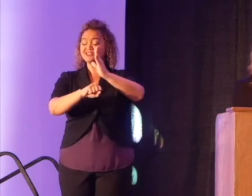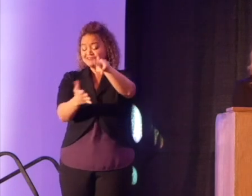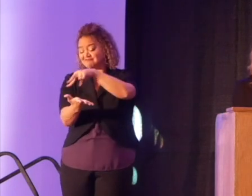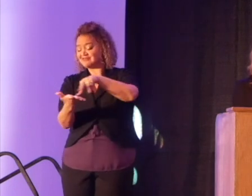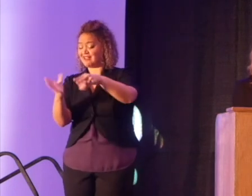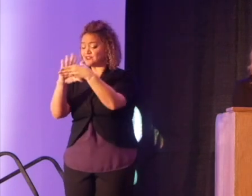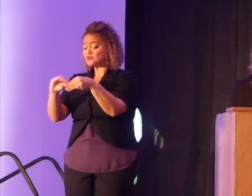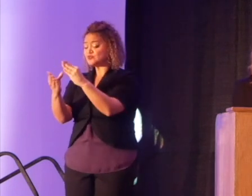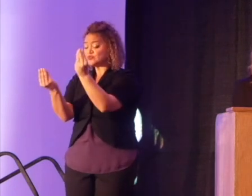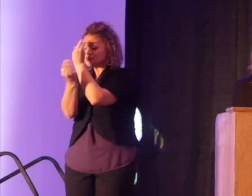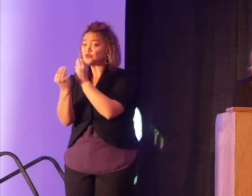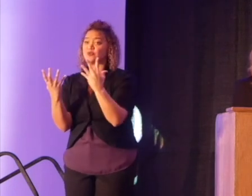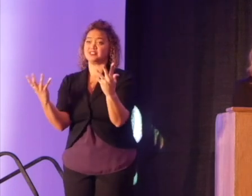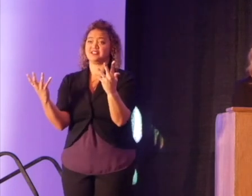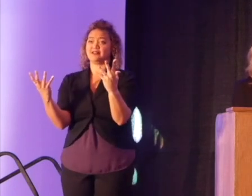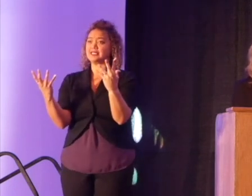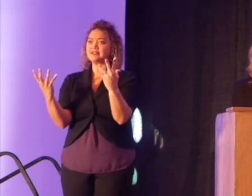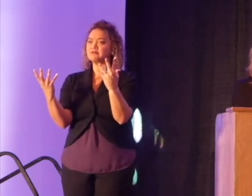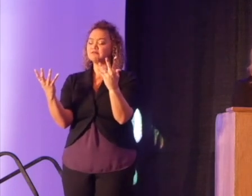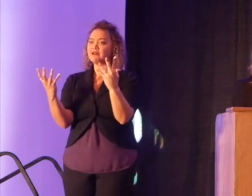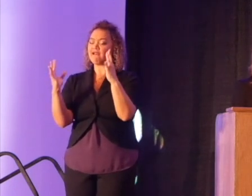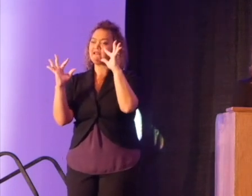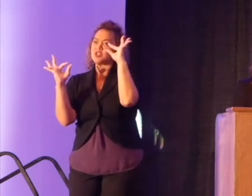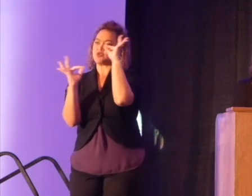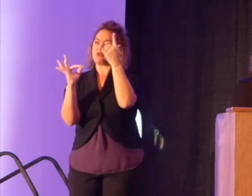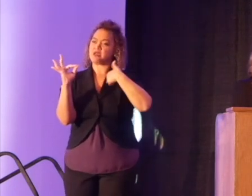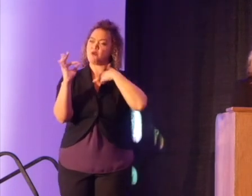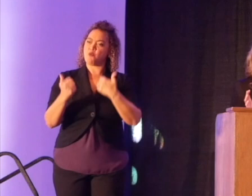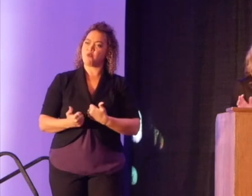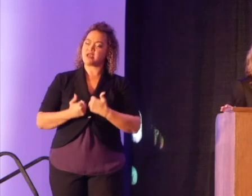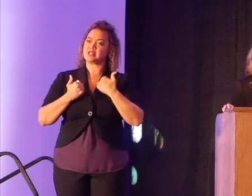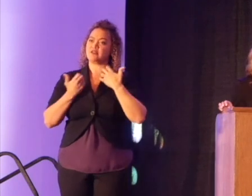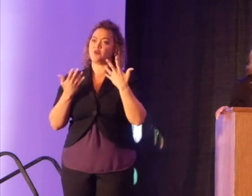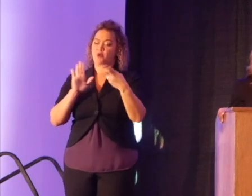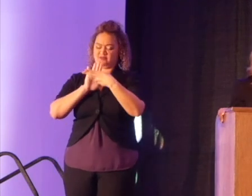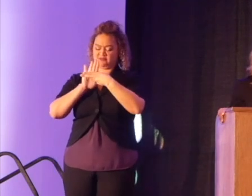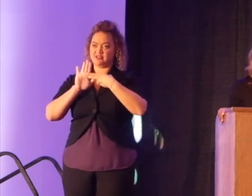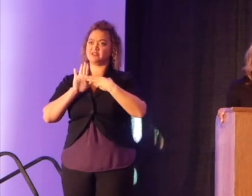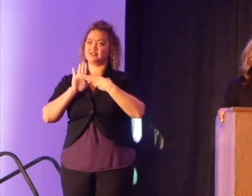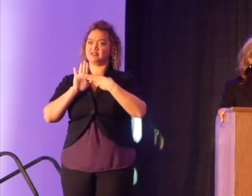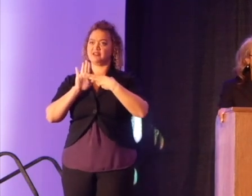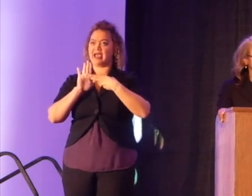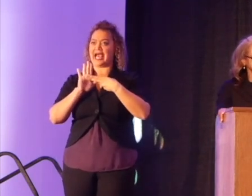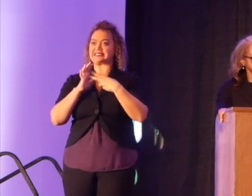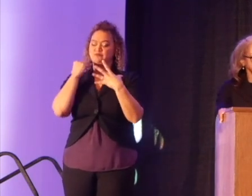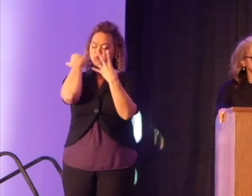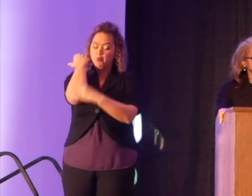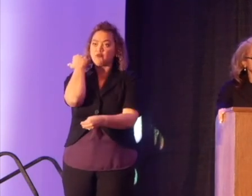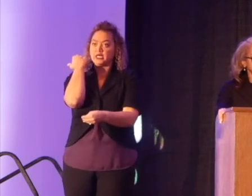there was storytelling, and I had no idea that we lived in what would have been classified as poverty.